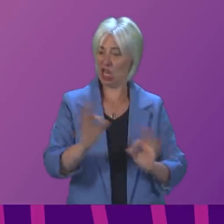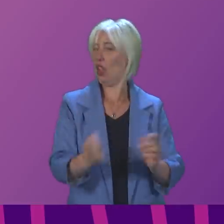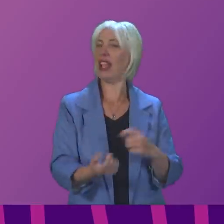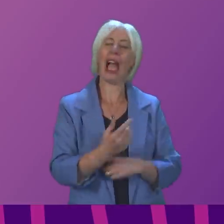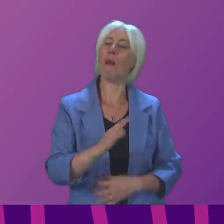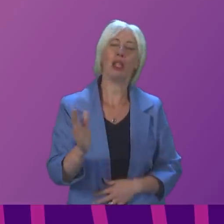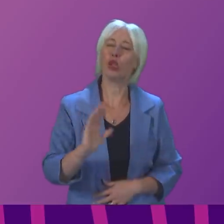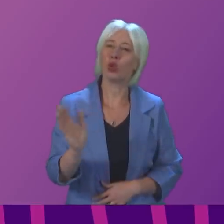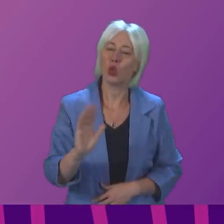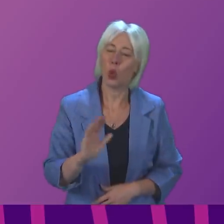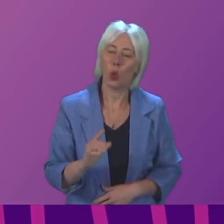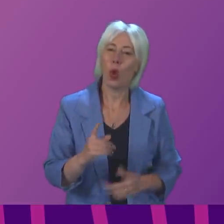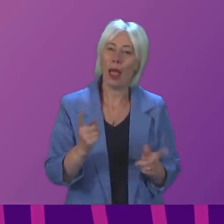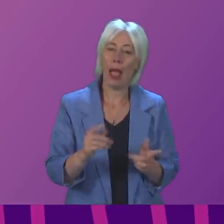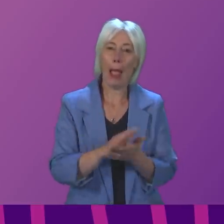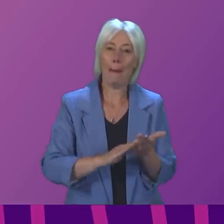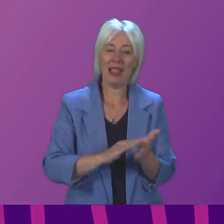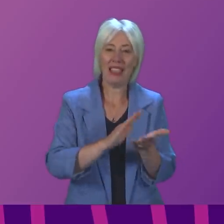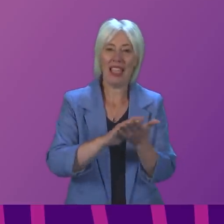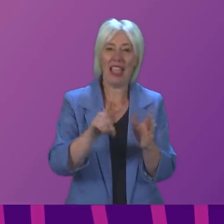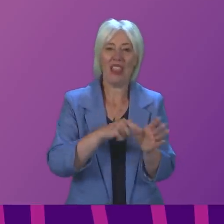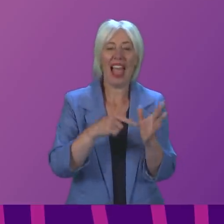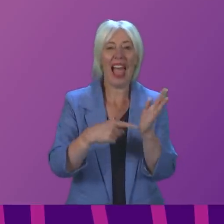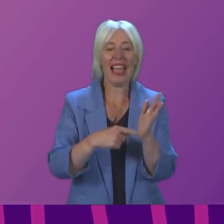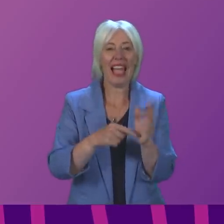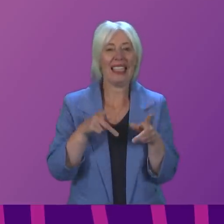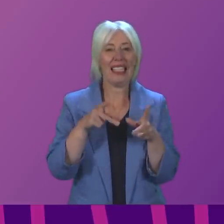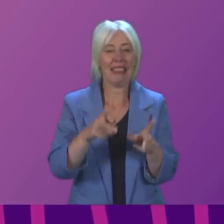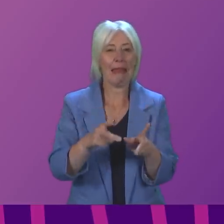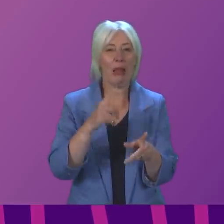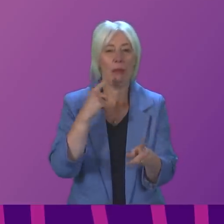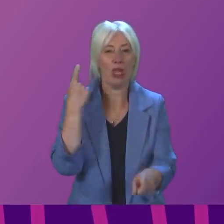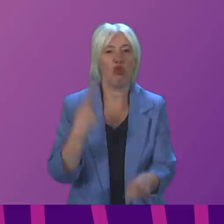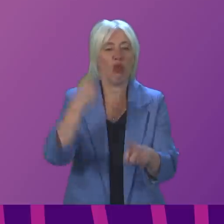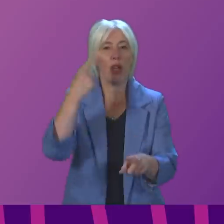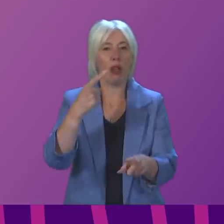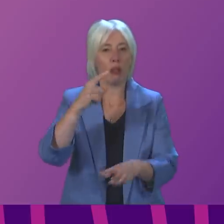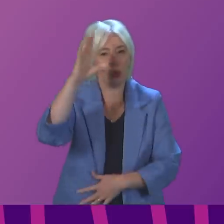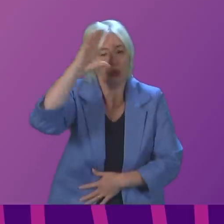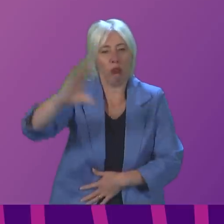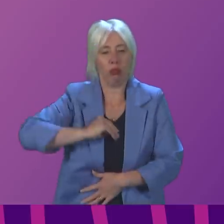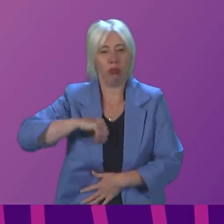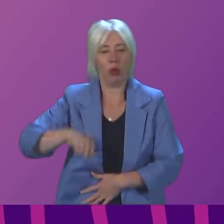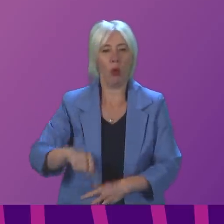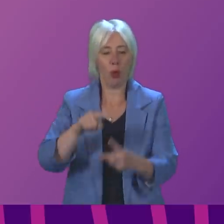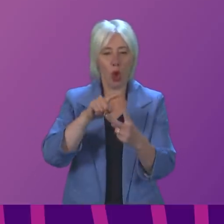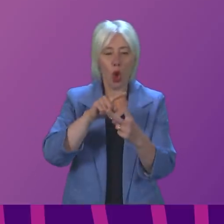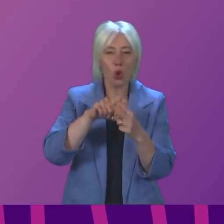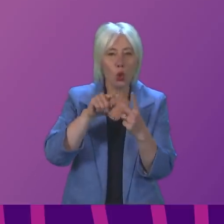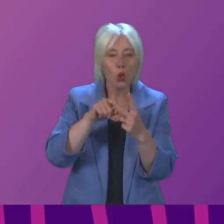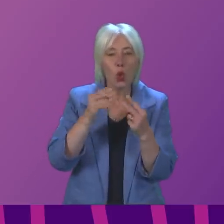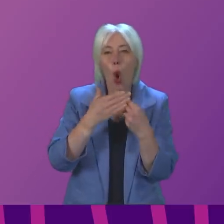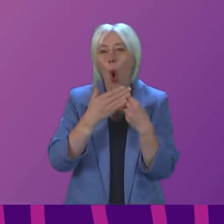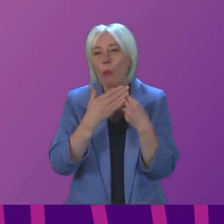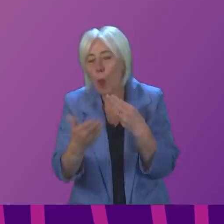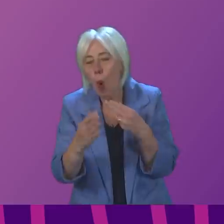individual cases of infection. The reason the Hyatt system triggers an alert to government on the basis of two or more linked